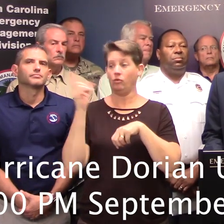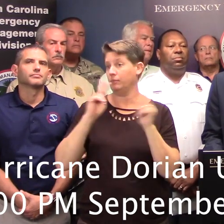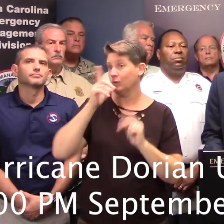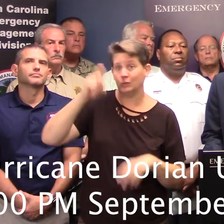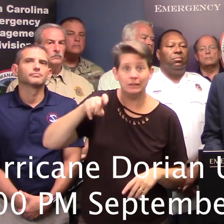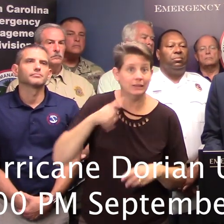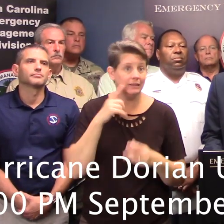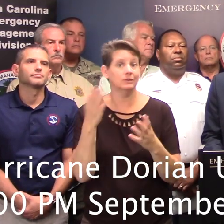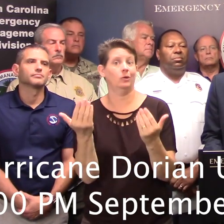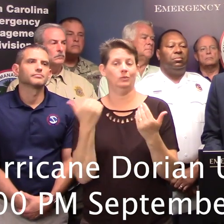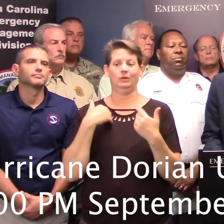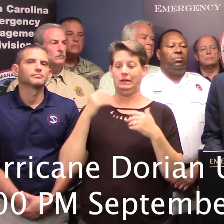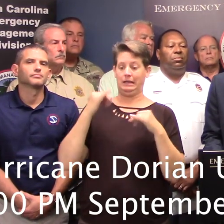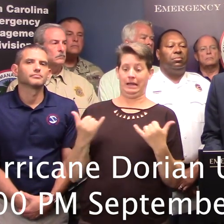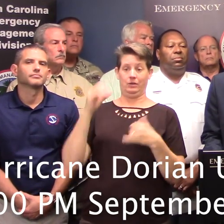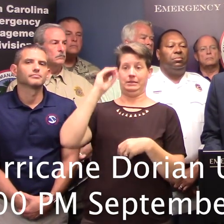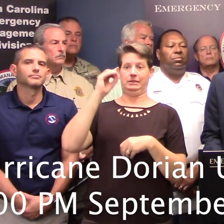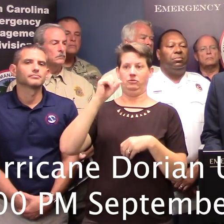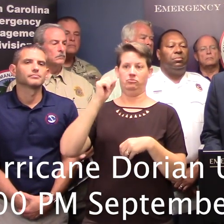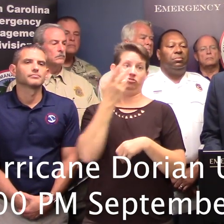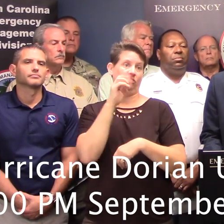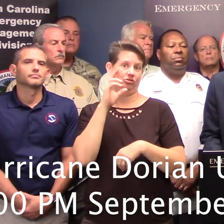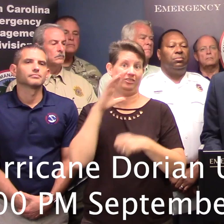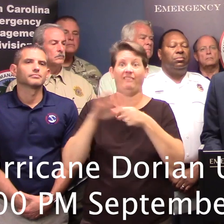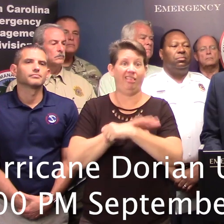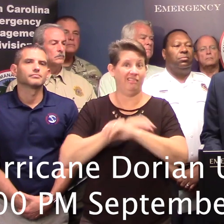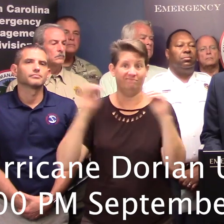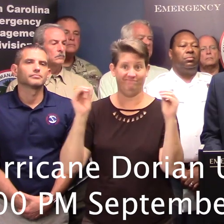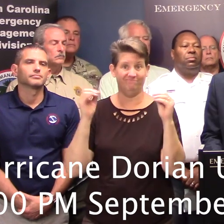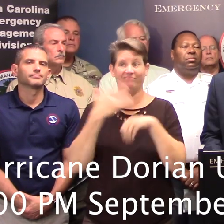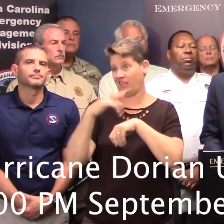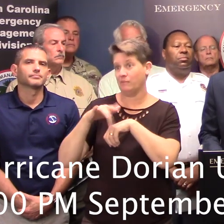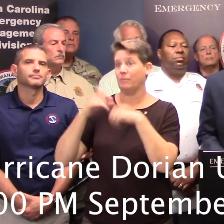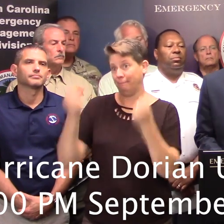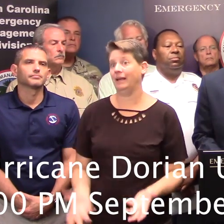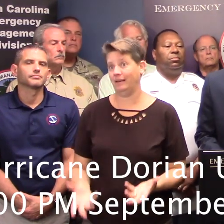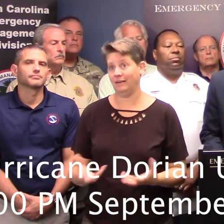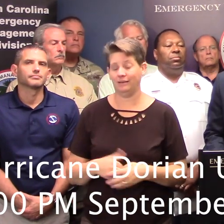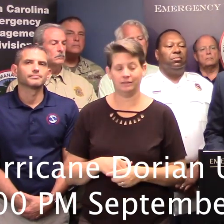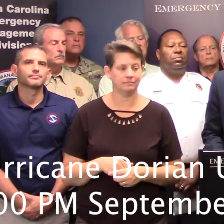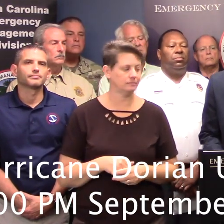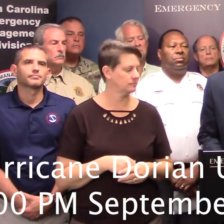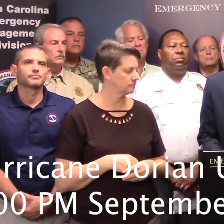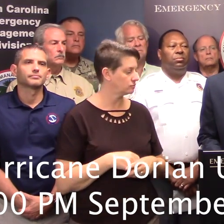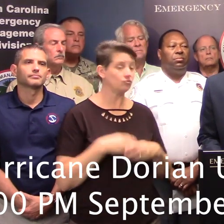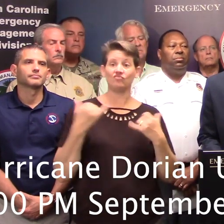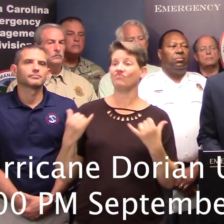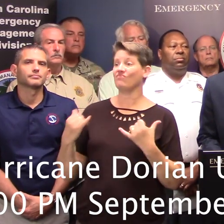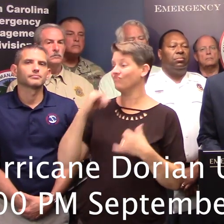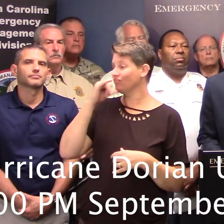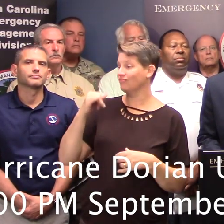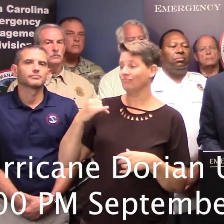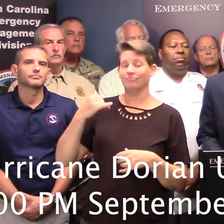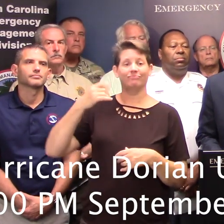and at this time, zero shelters are full. At this time, we don't see the need for capacity for